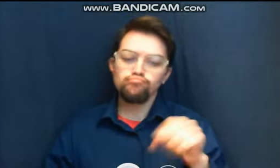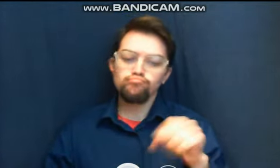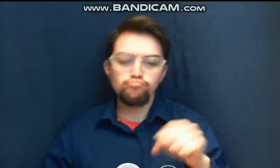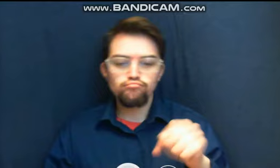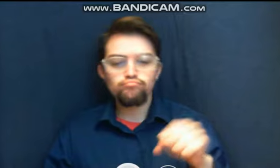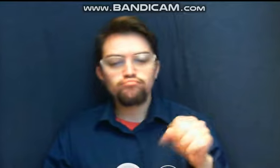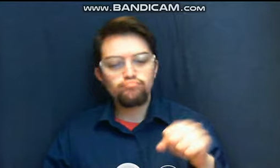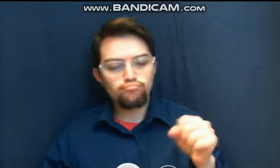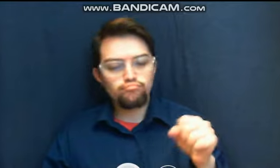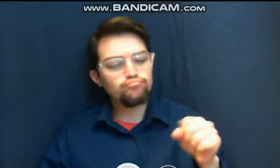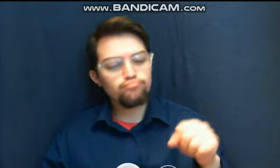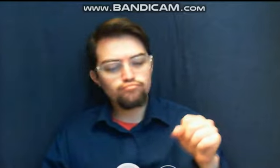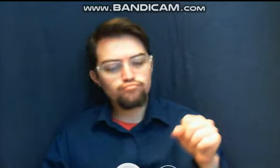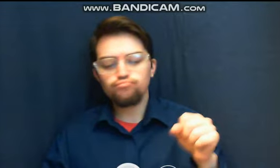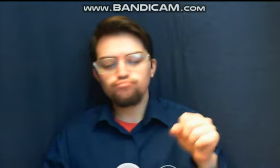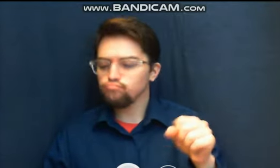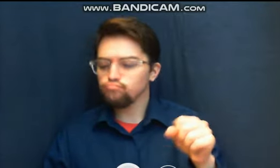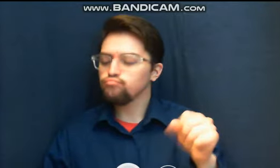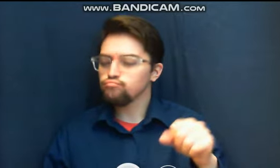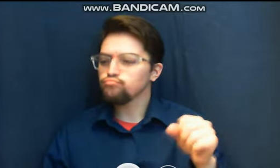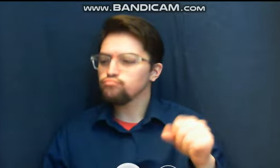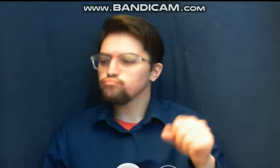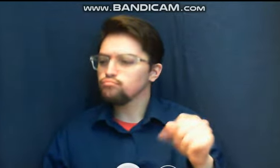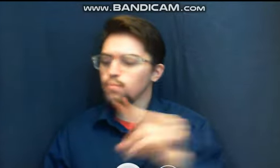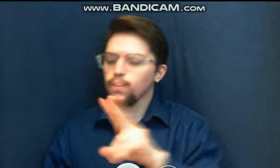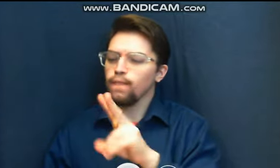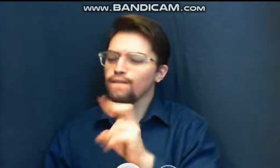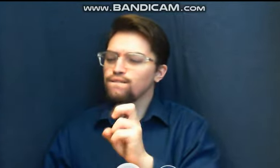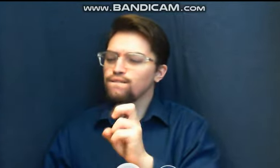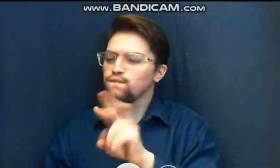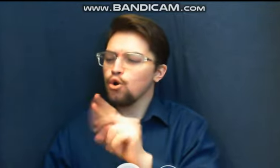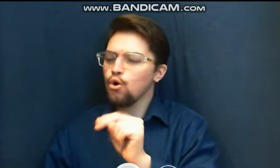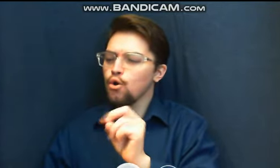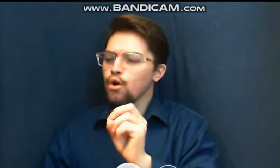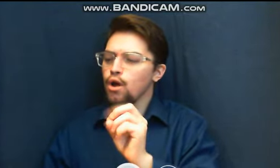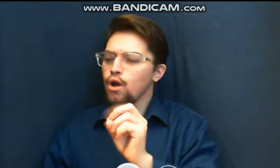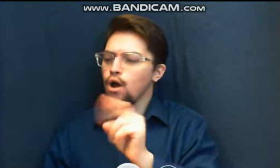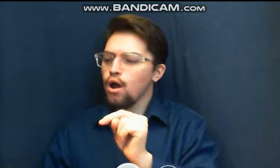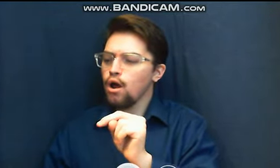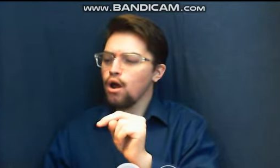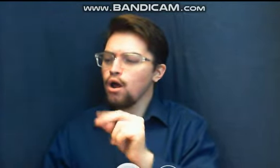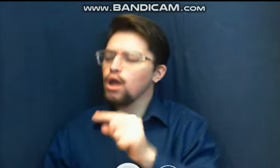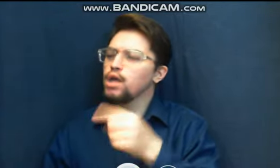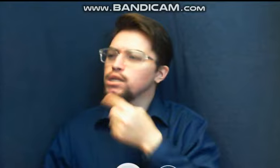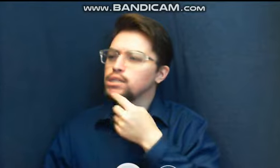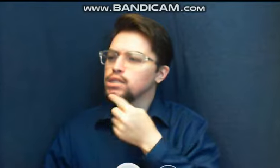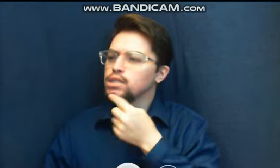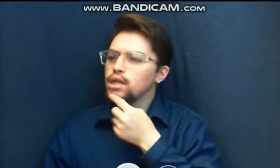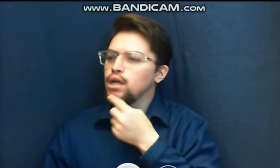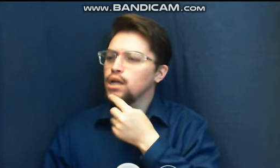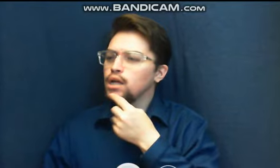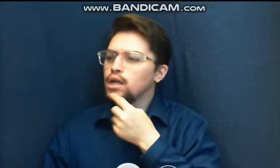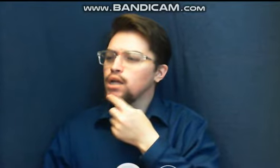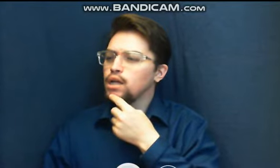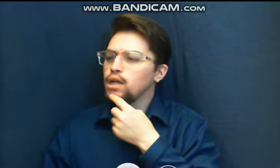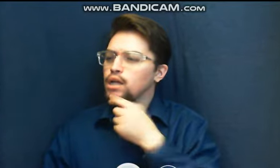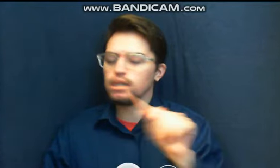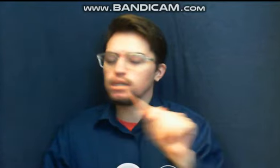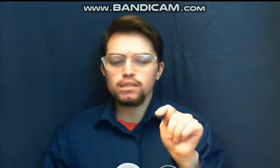uh, thing here, he says that the towels are out on the line, in the windy, nice windy, sunny